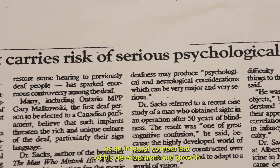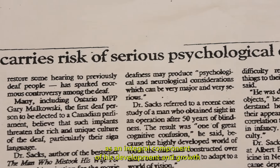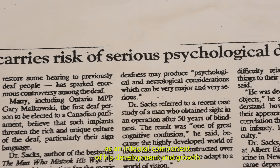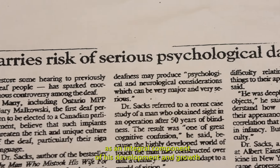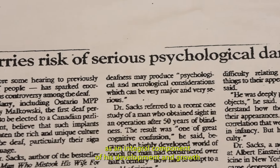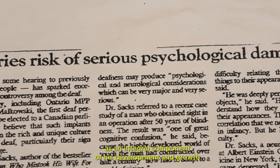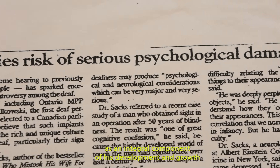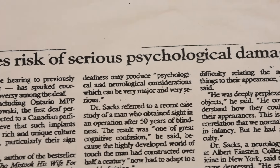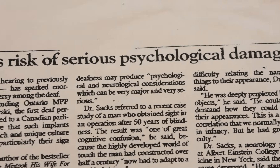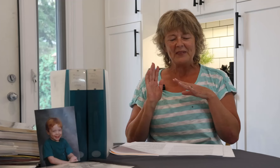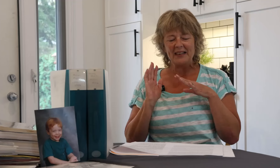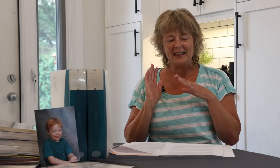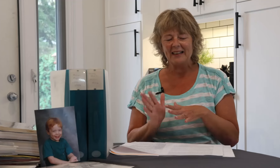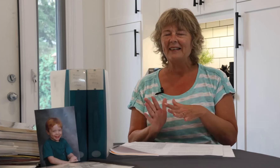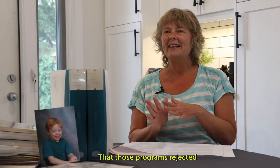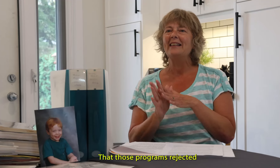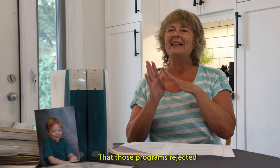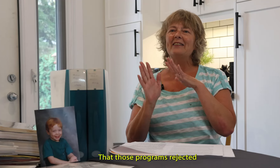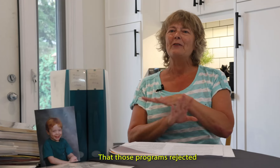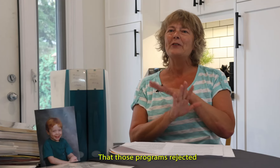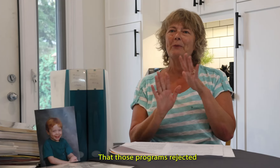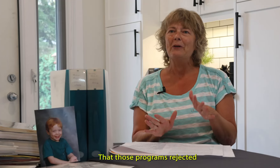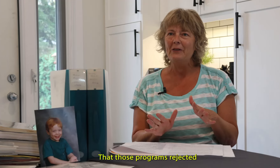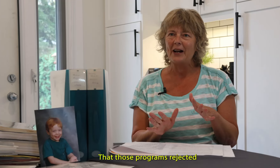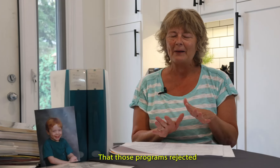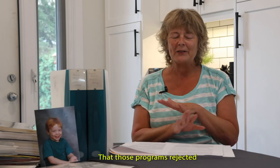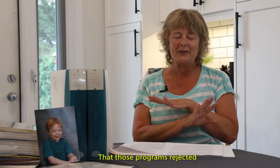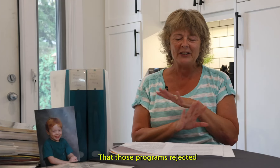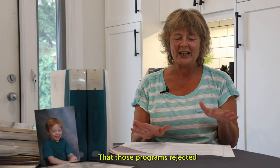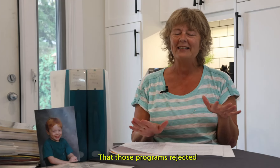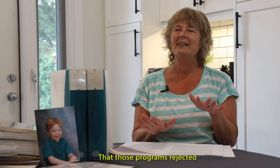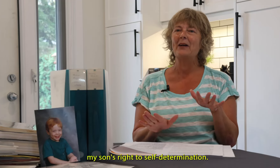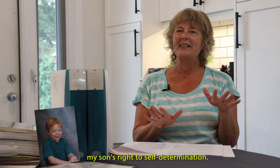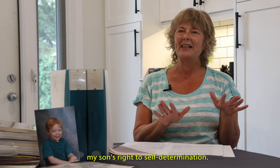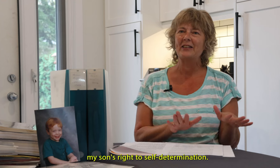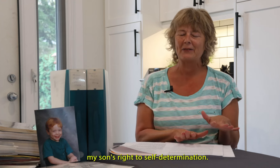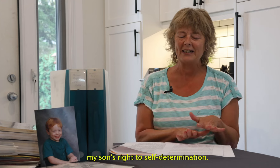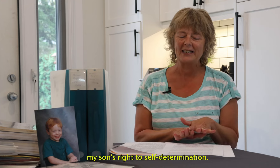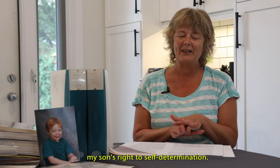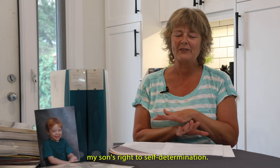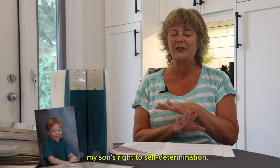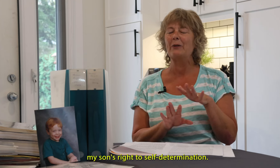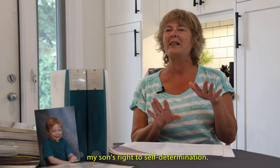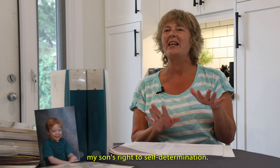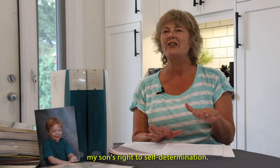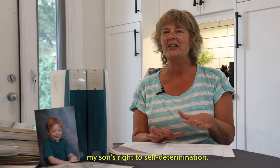growth. So that those programs rejected my son's right to self-determination.